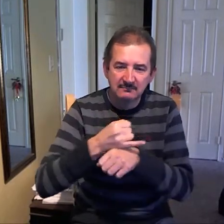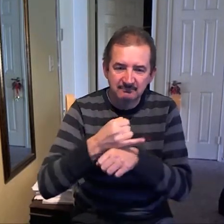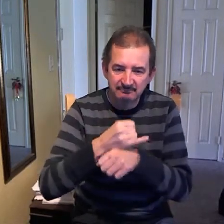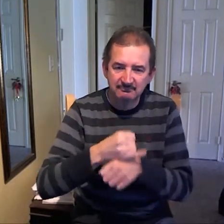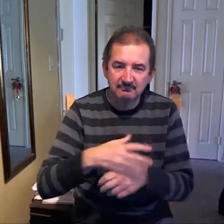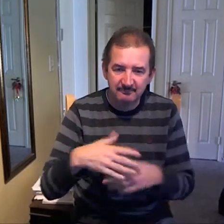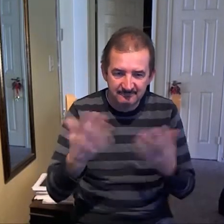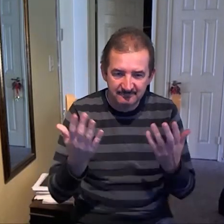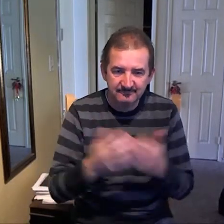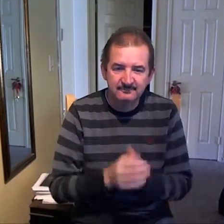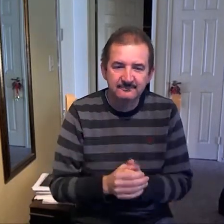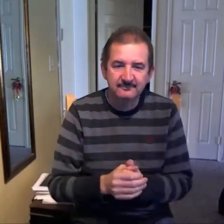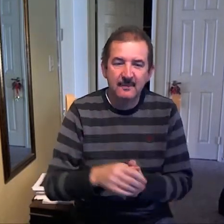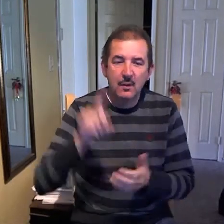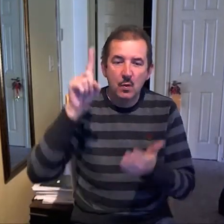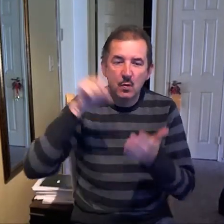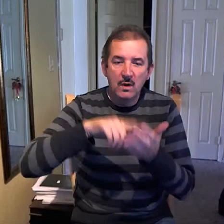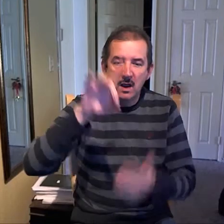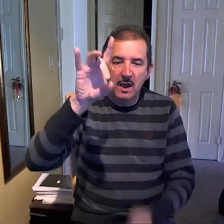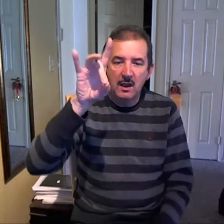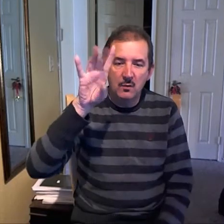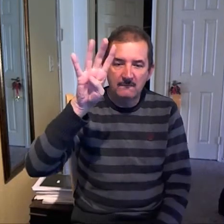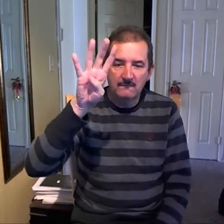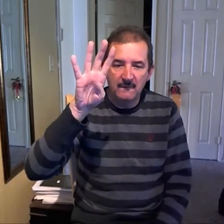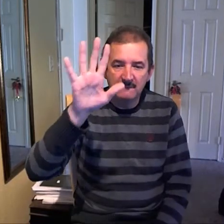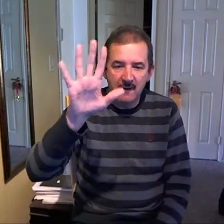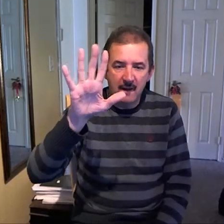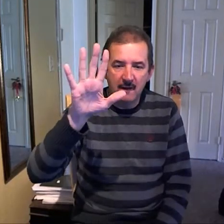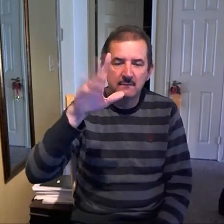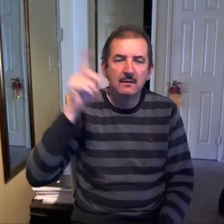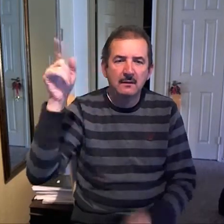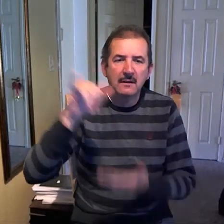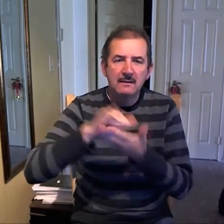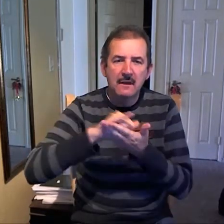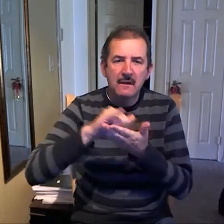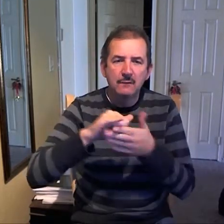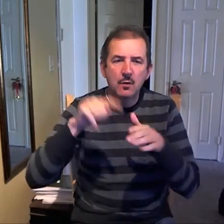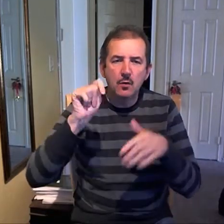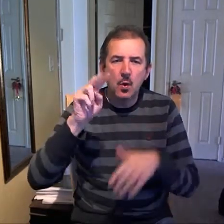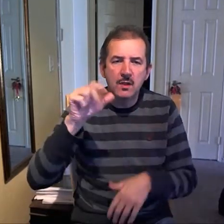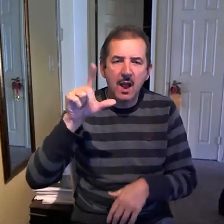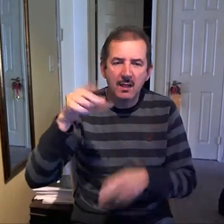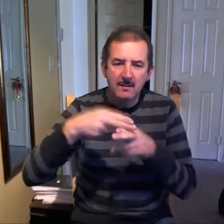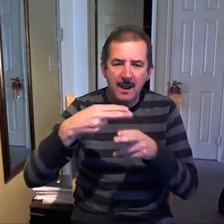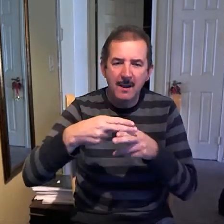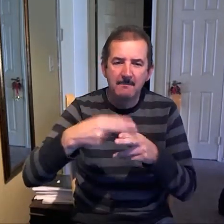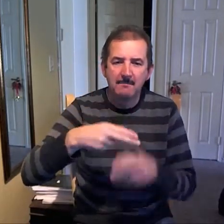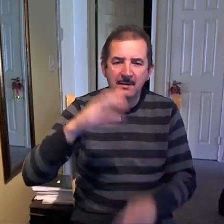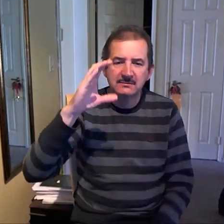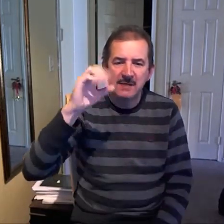someone's certainly on the ball. I'm sure I get it to you by next week, okay? And before I forget, I just wanted to get it on my way.